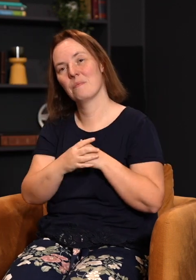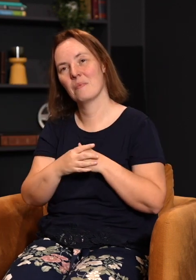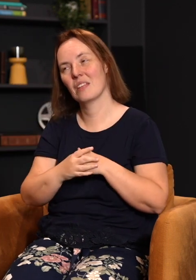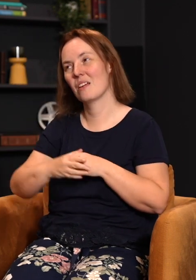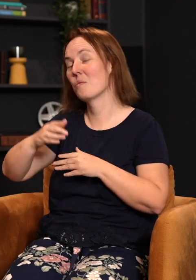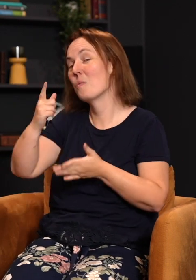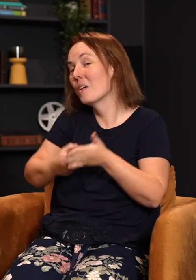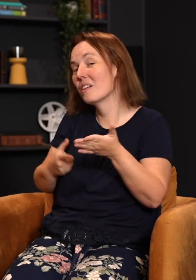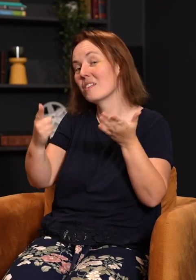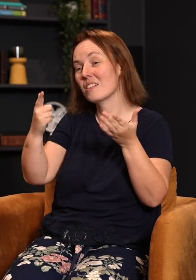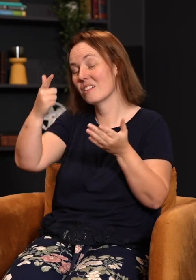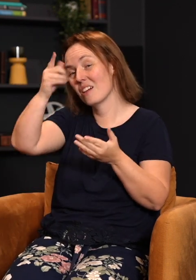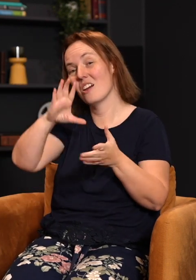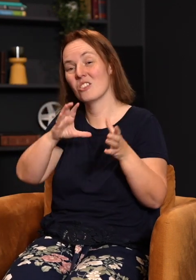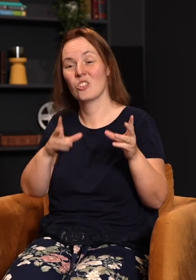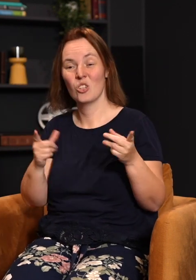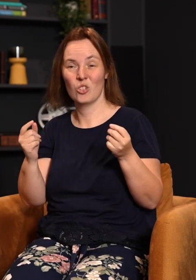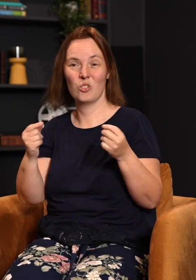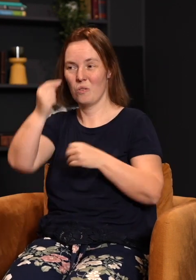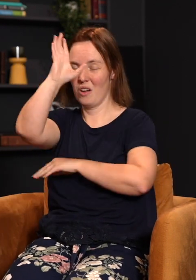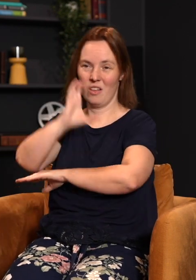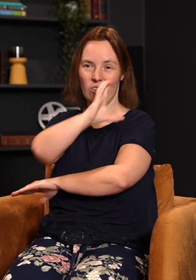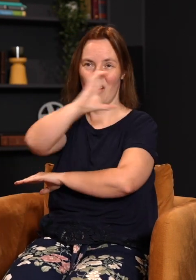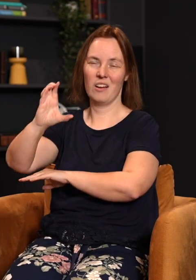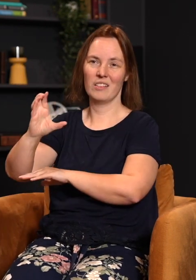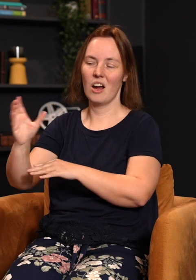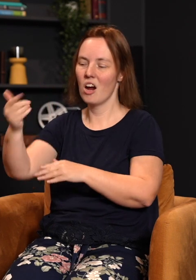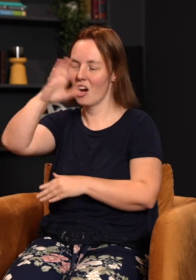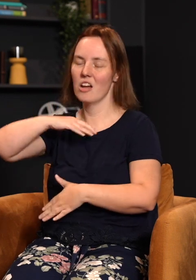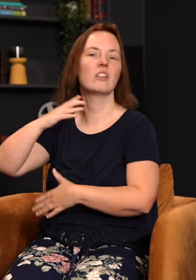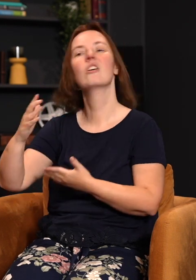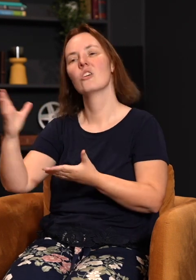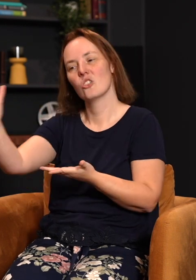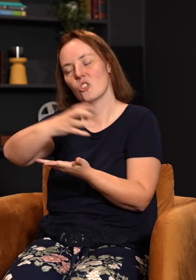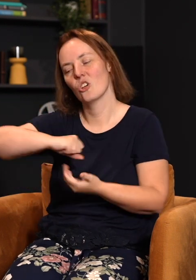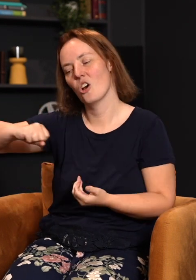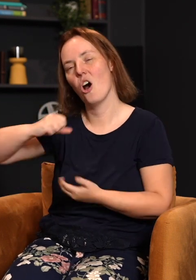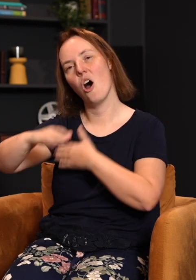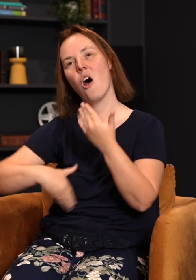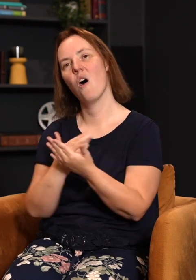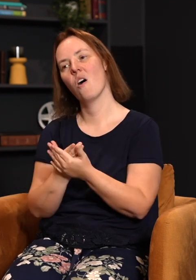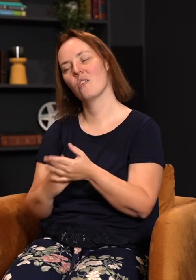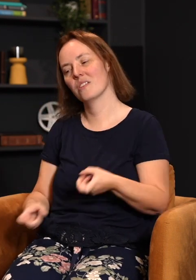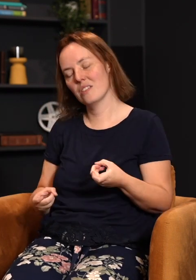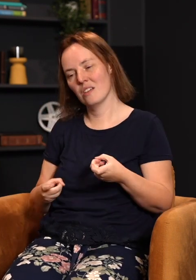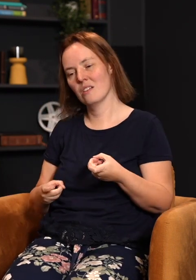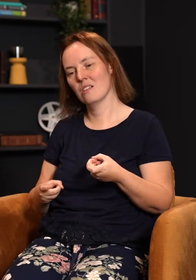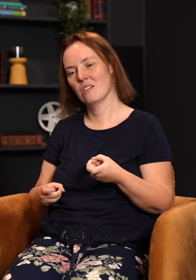God do on the cross, as Jesus was hanging there, God literally took all the sin of the world, placed